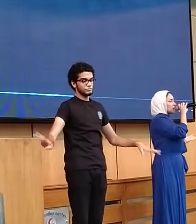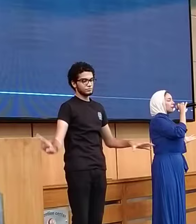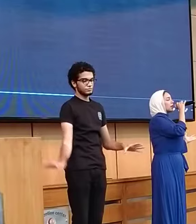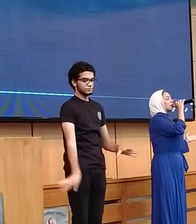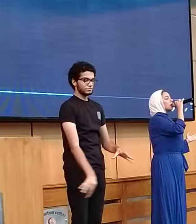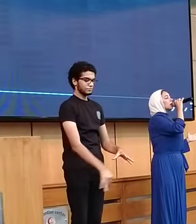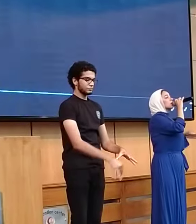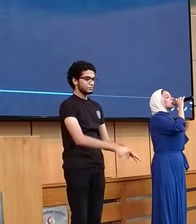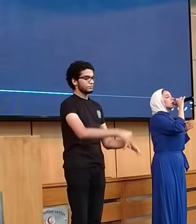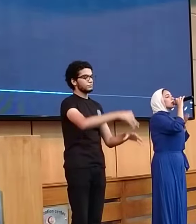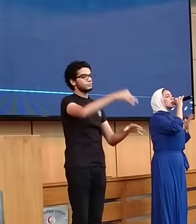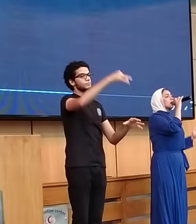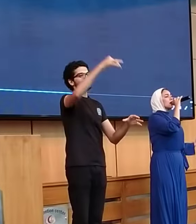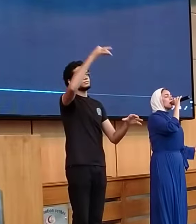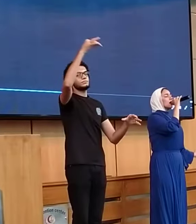will be right